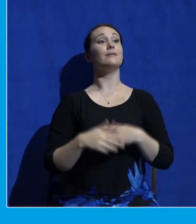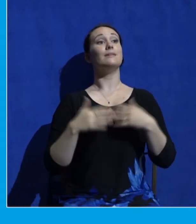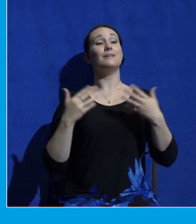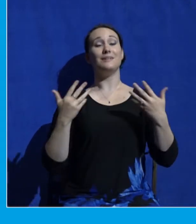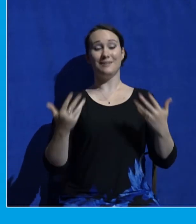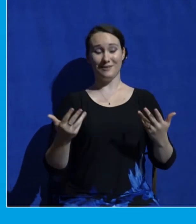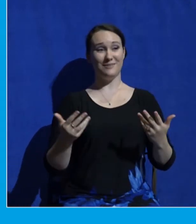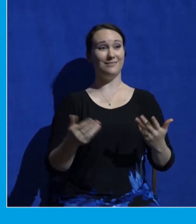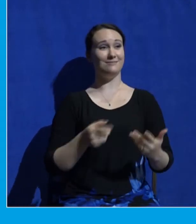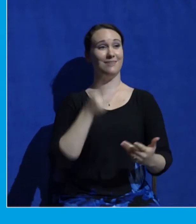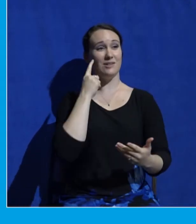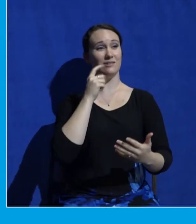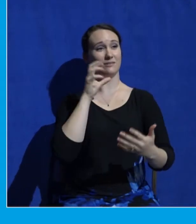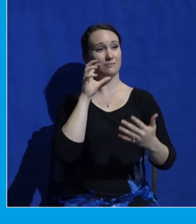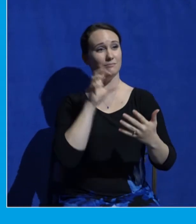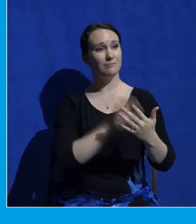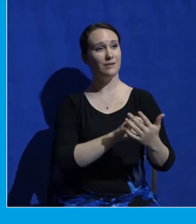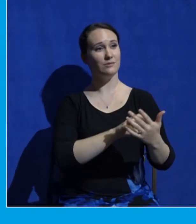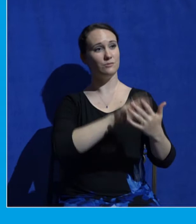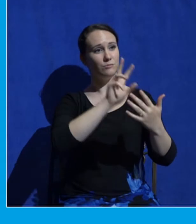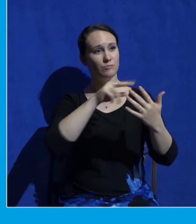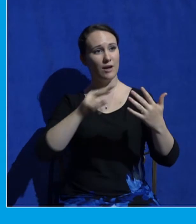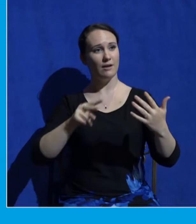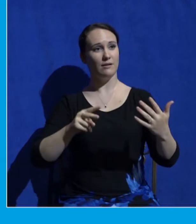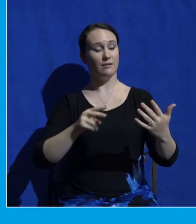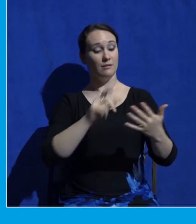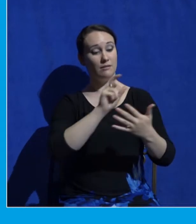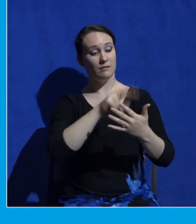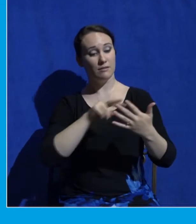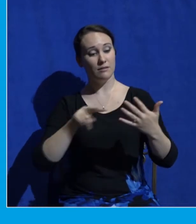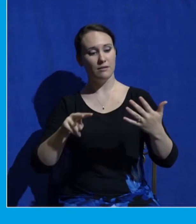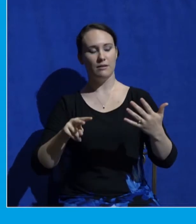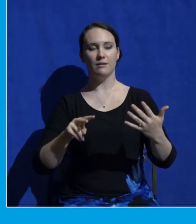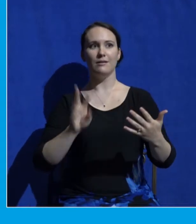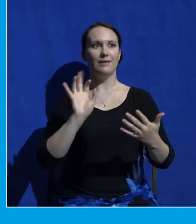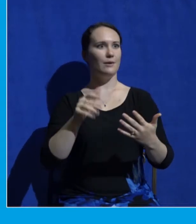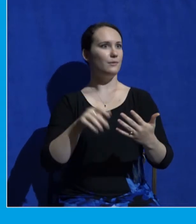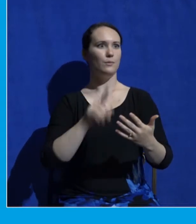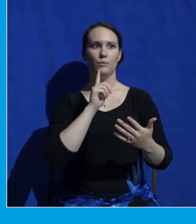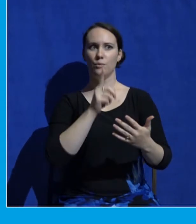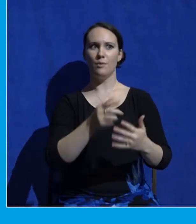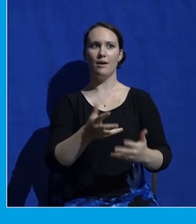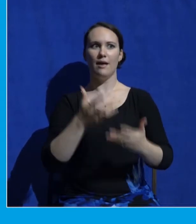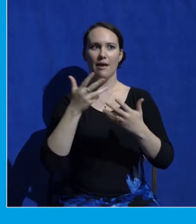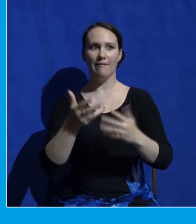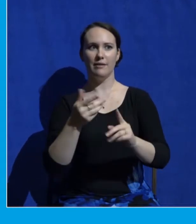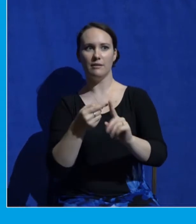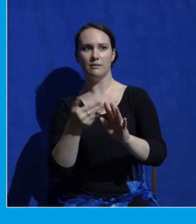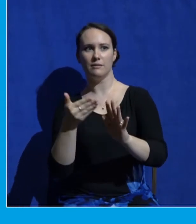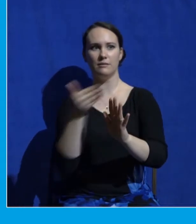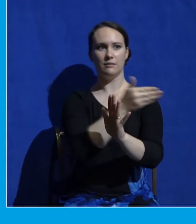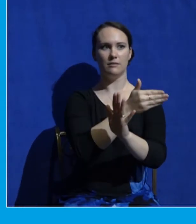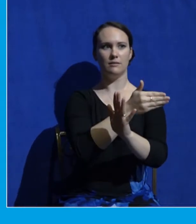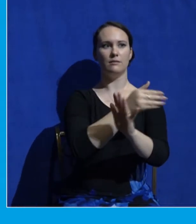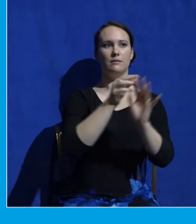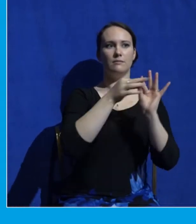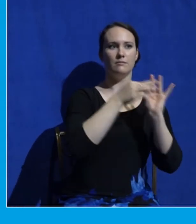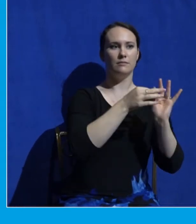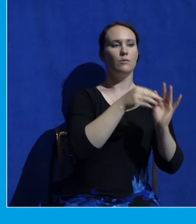with references in the Old Testament. So if you're taking notes, be ready to write down some different places. And I want to show you